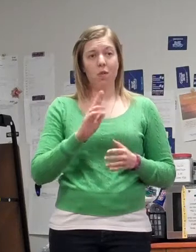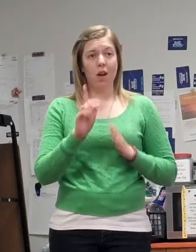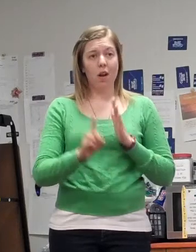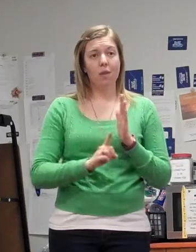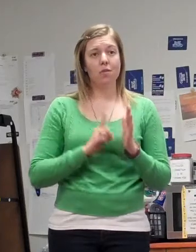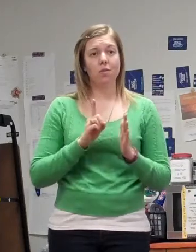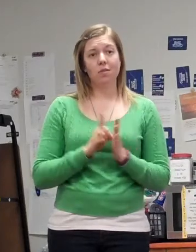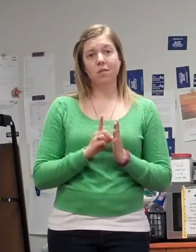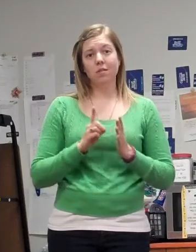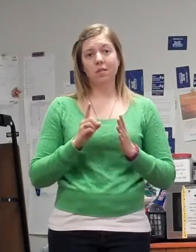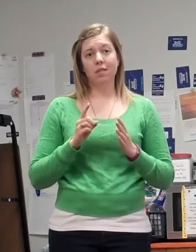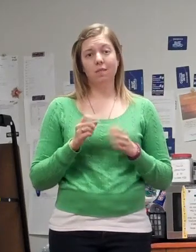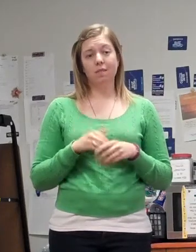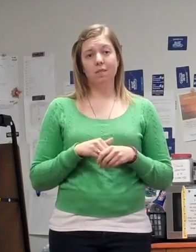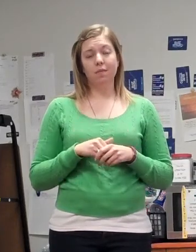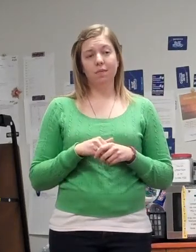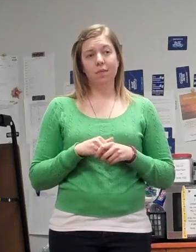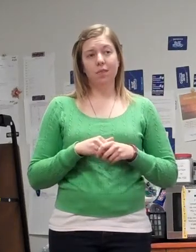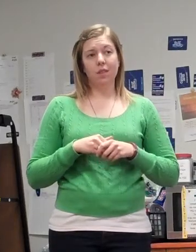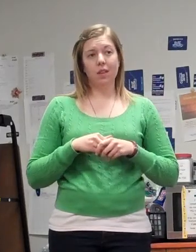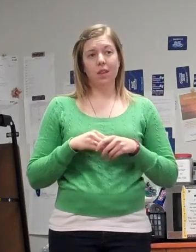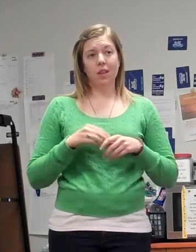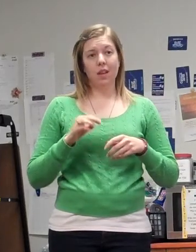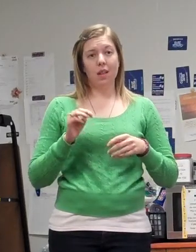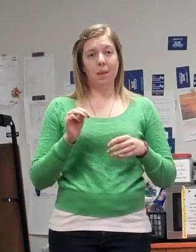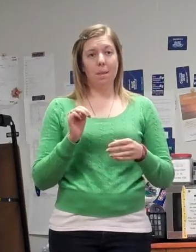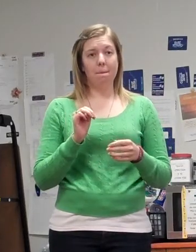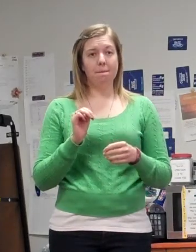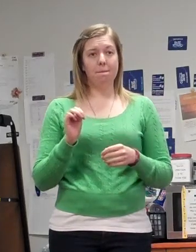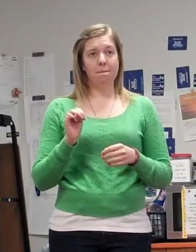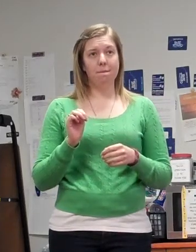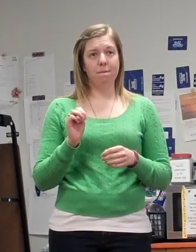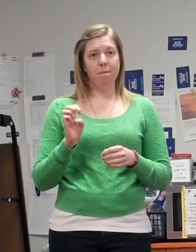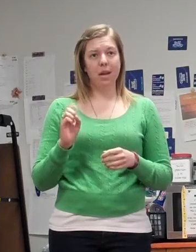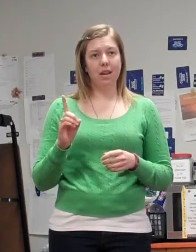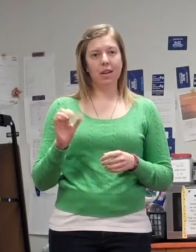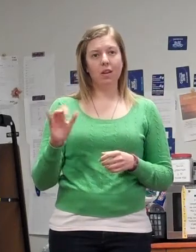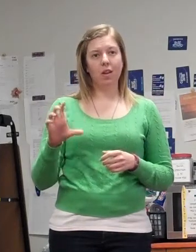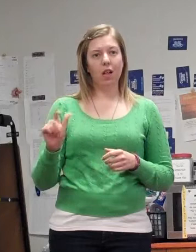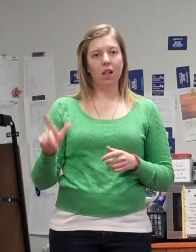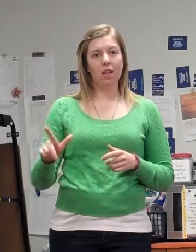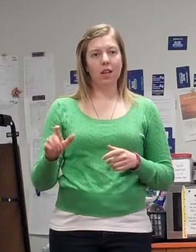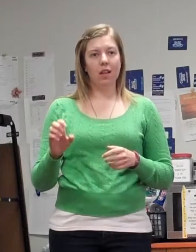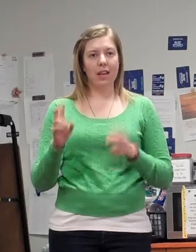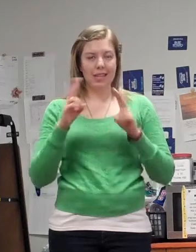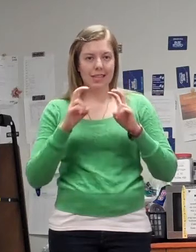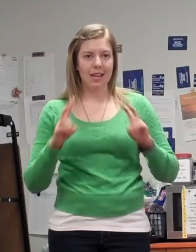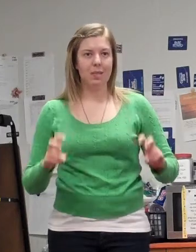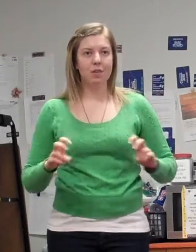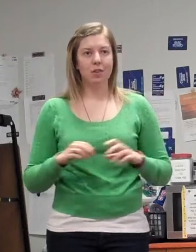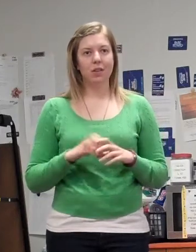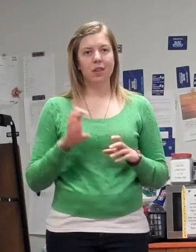hours, they were automatic medical and standard case. So no matter what, whether the family wanted it or not, they would